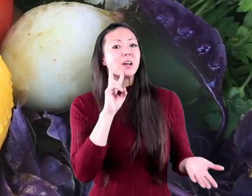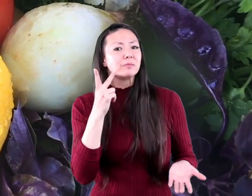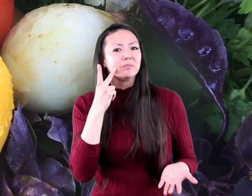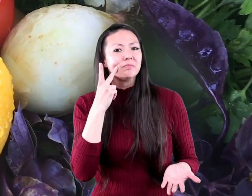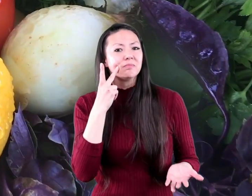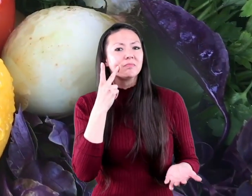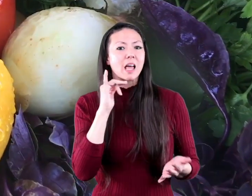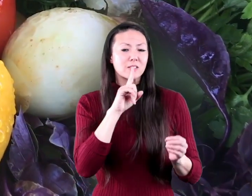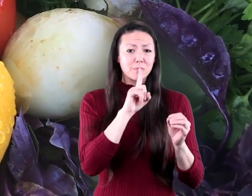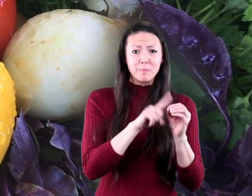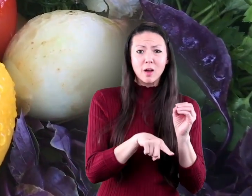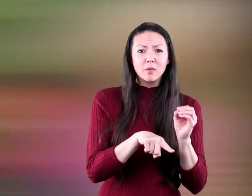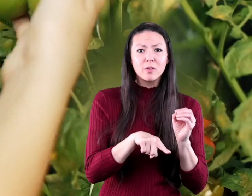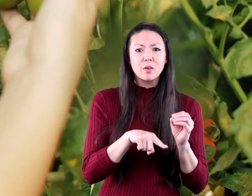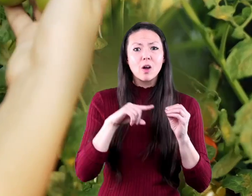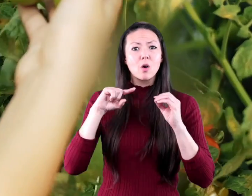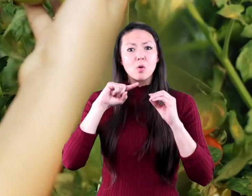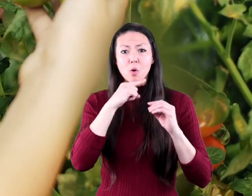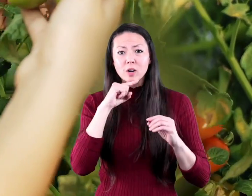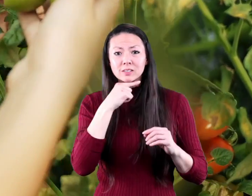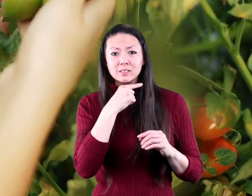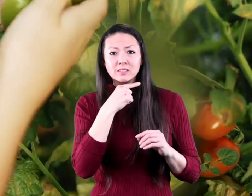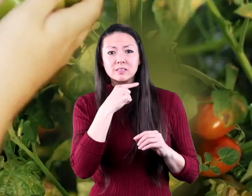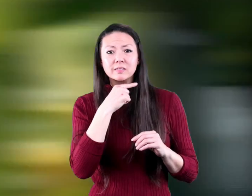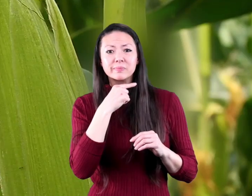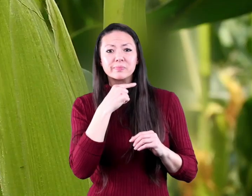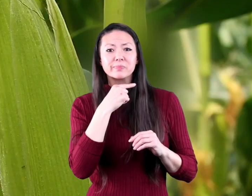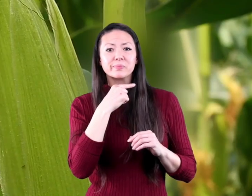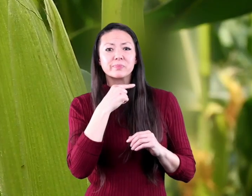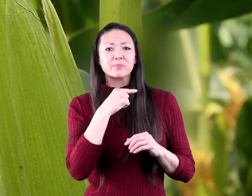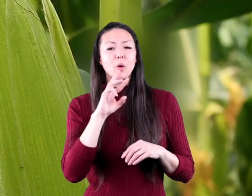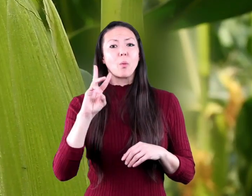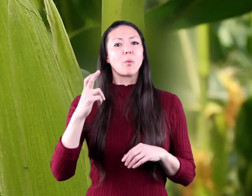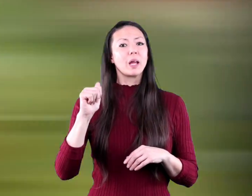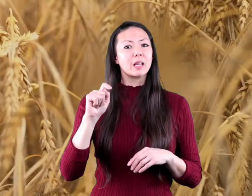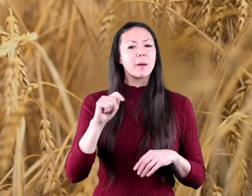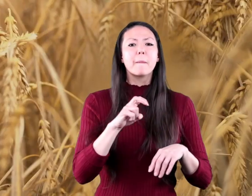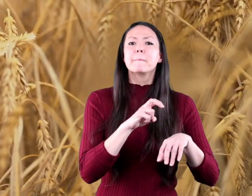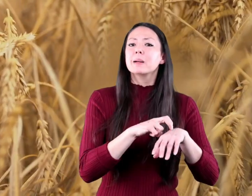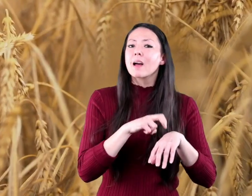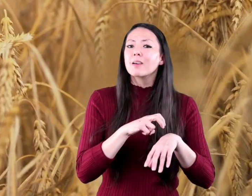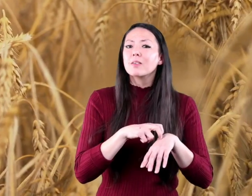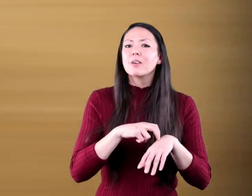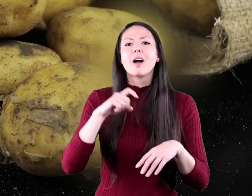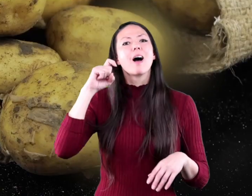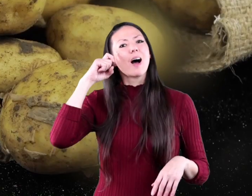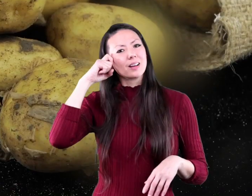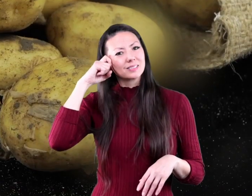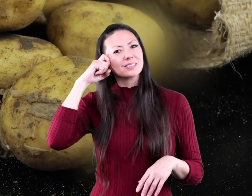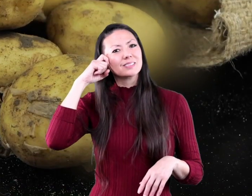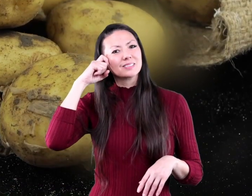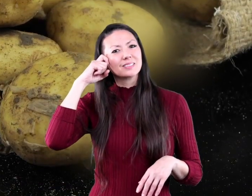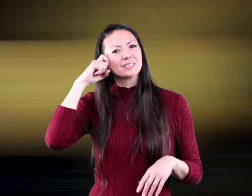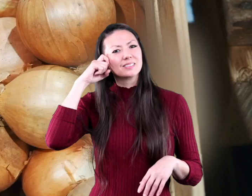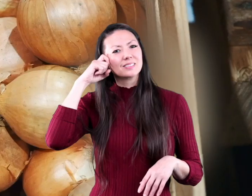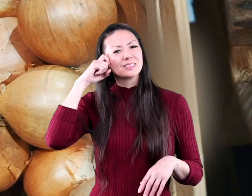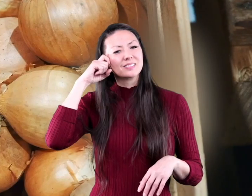vegetables like tomatoes corn wheat potatoes and onions